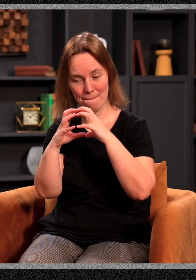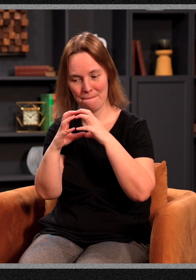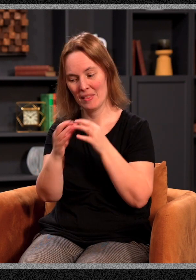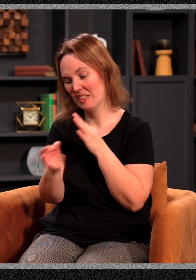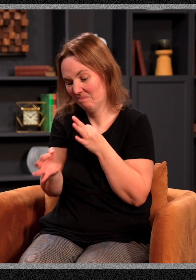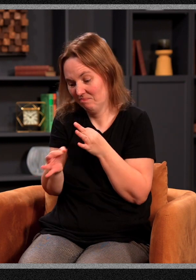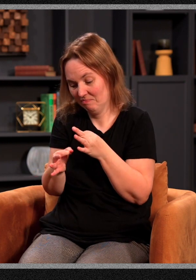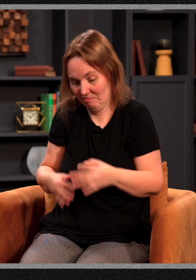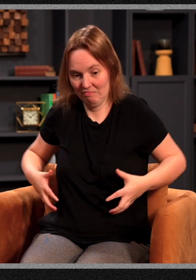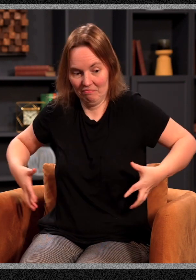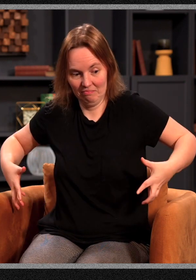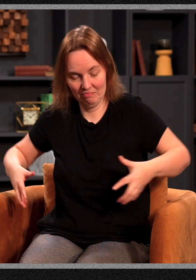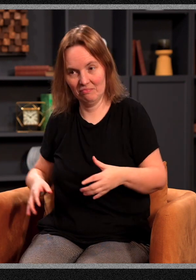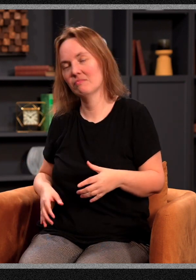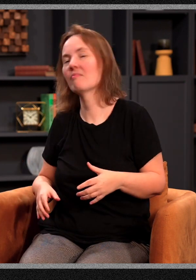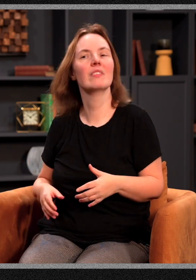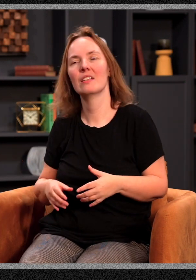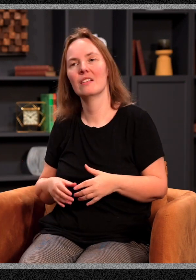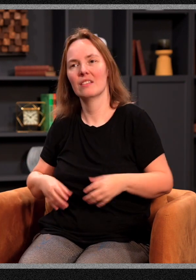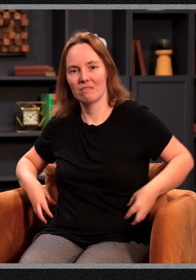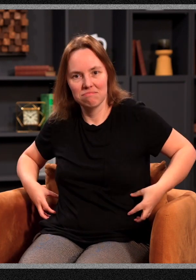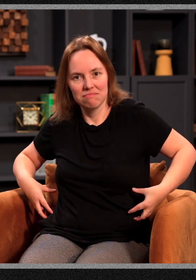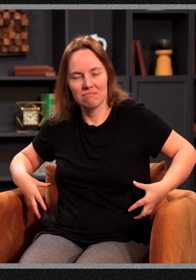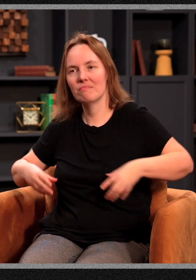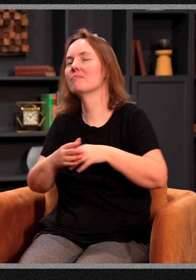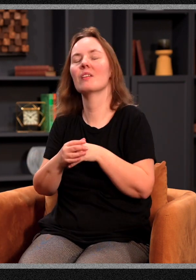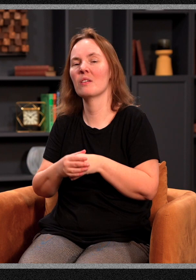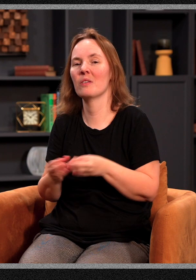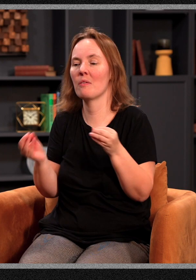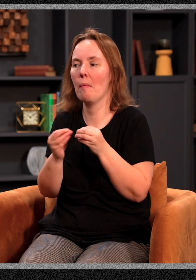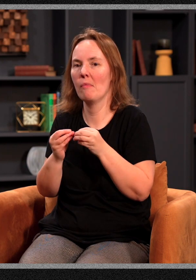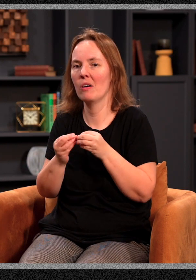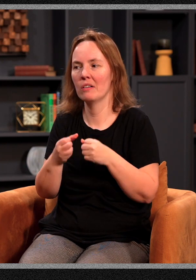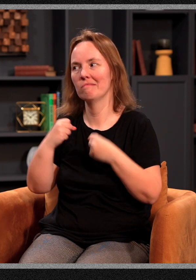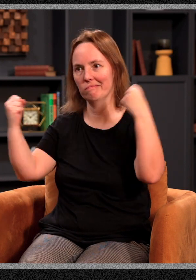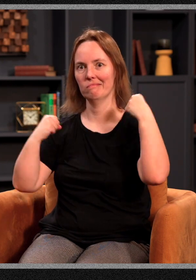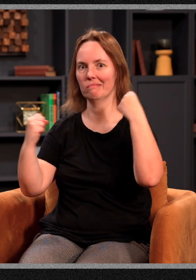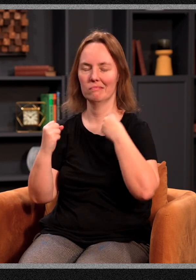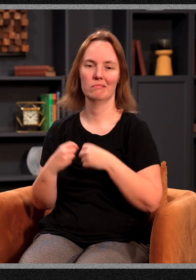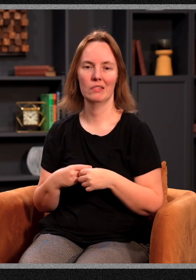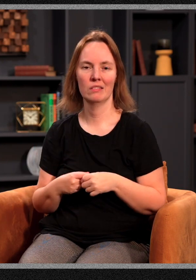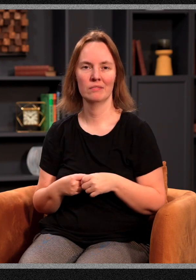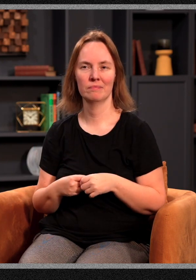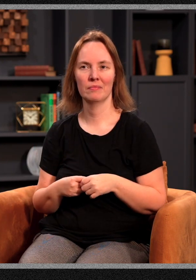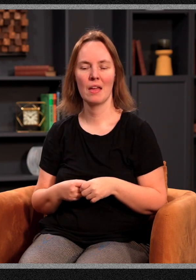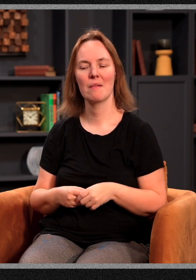that explains the love handles. That's where the 10,000 or the 10 trillion, we have a lot more to work off than you do. But in